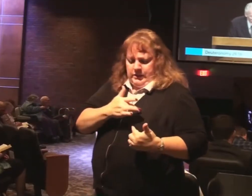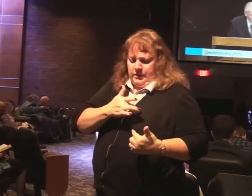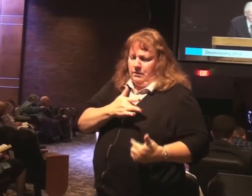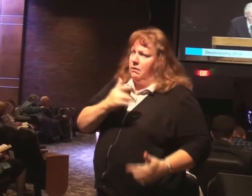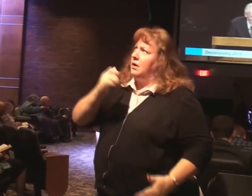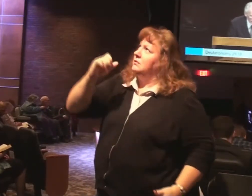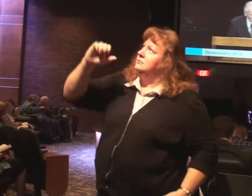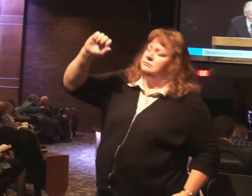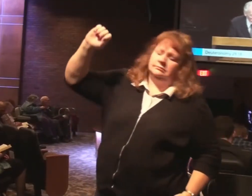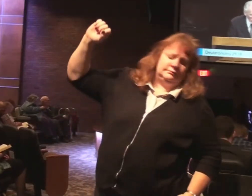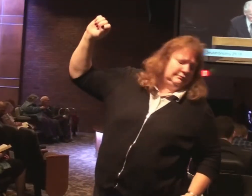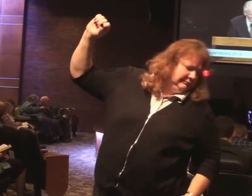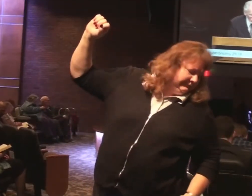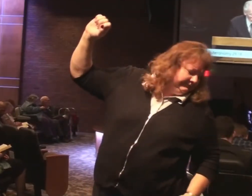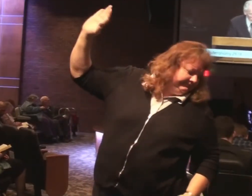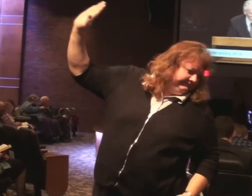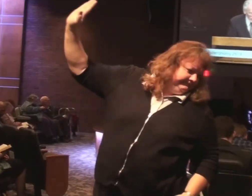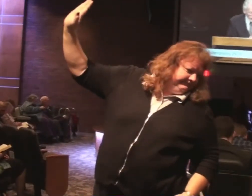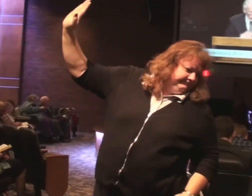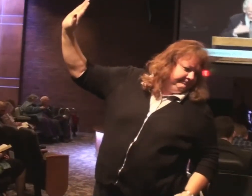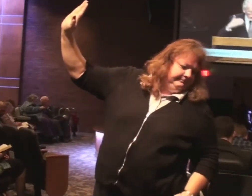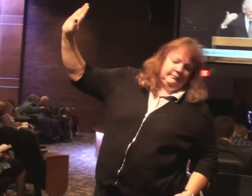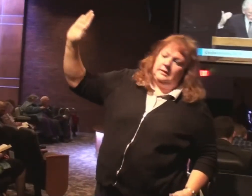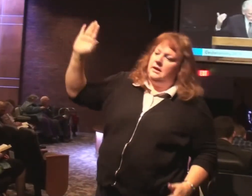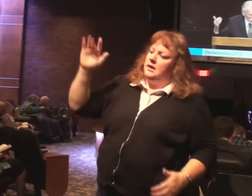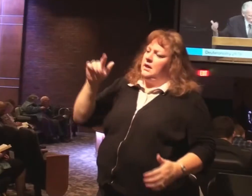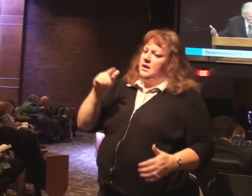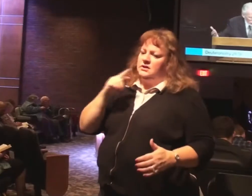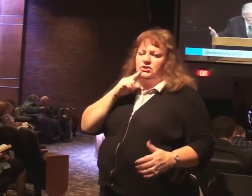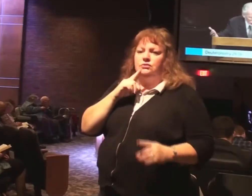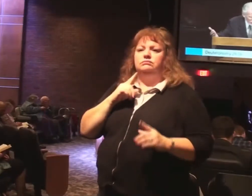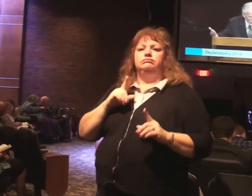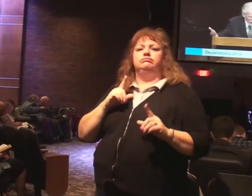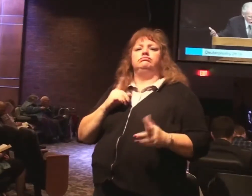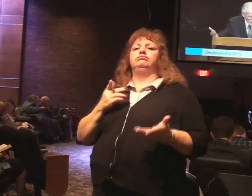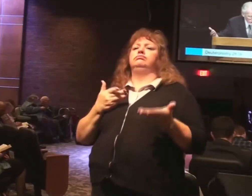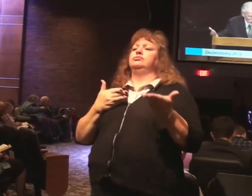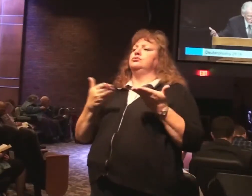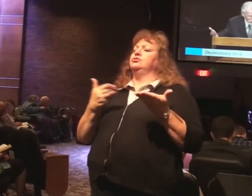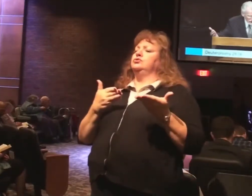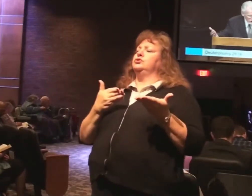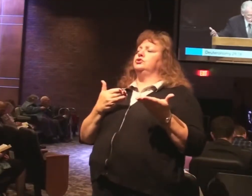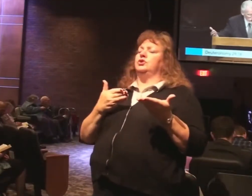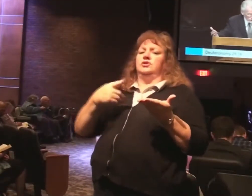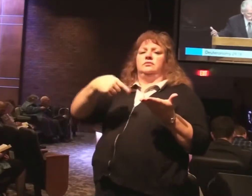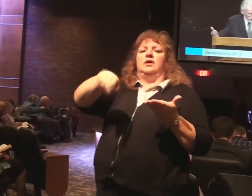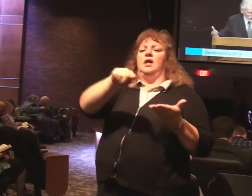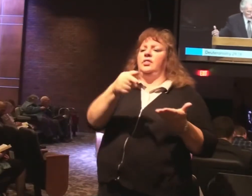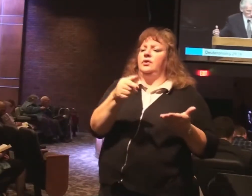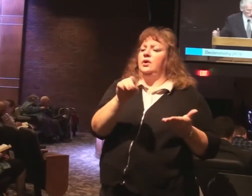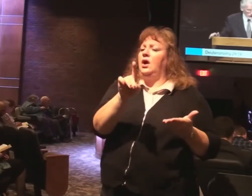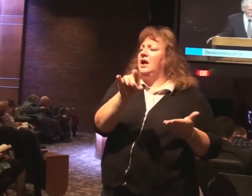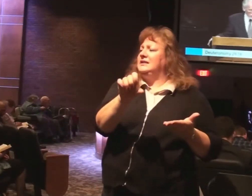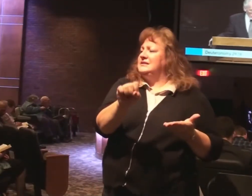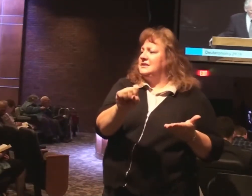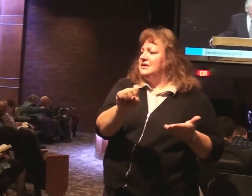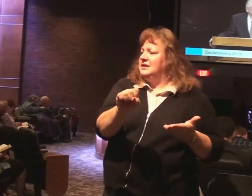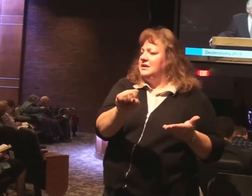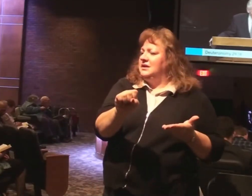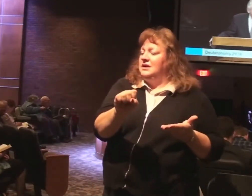today from the Lord our God. To go and serve gods of those nations. Note this. That there will not be